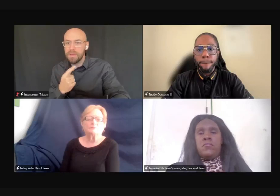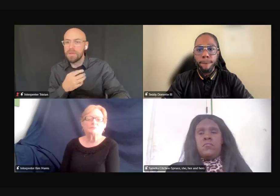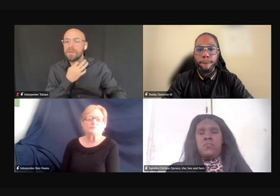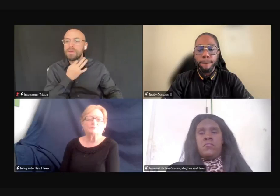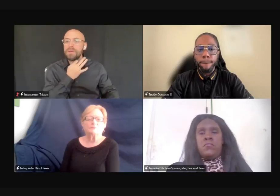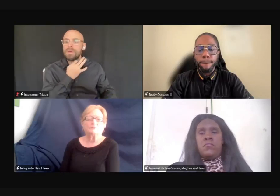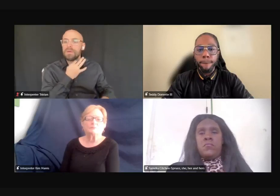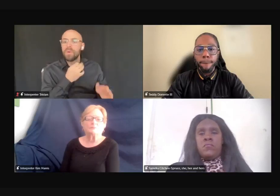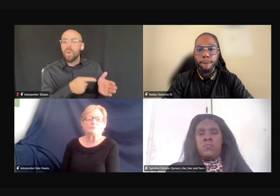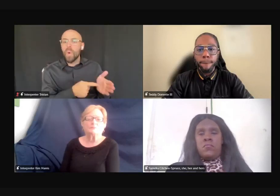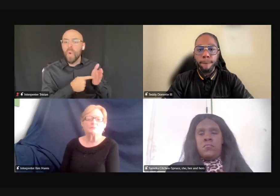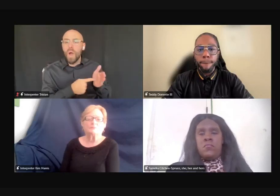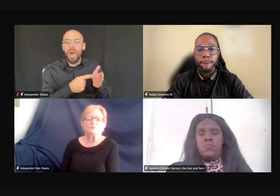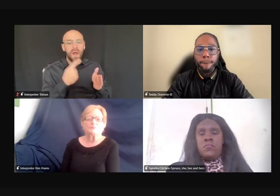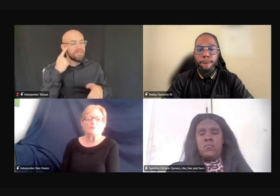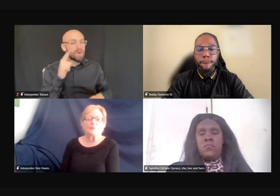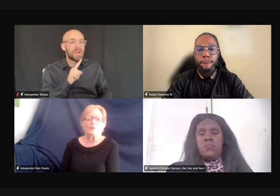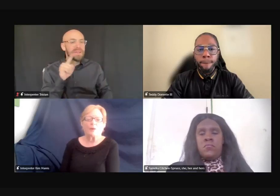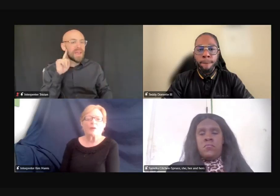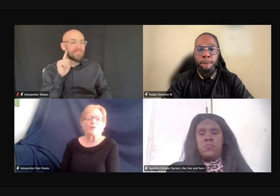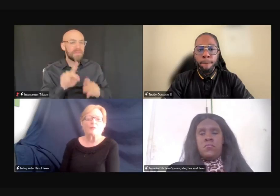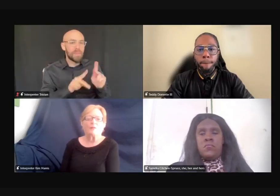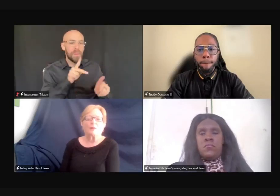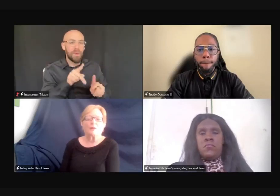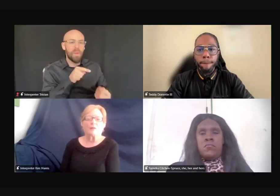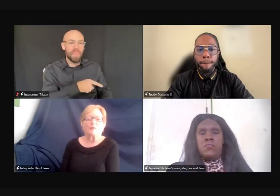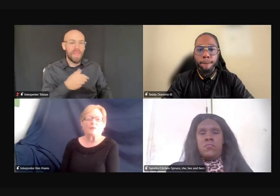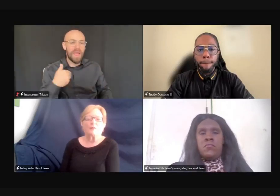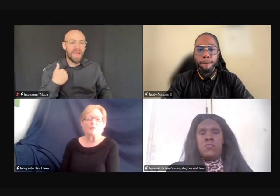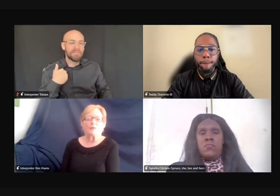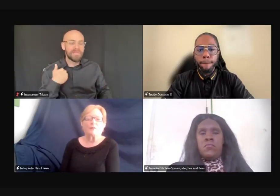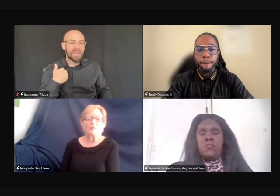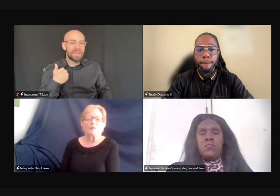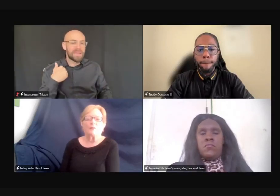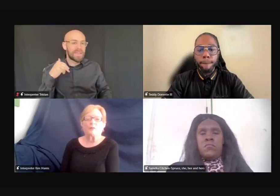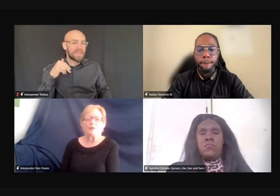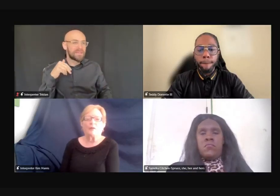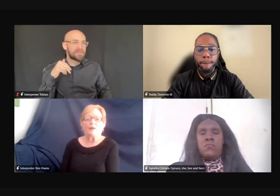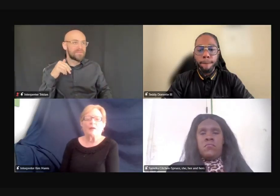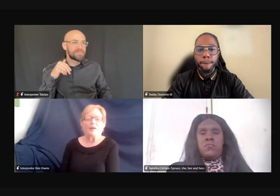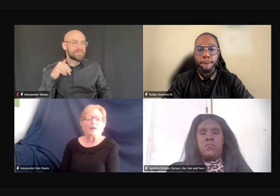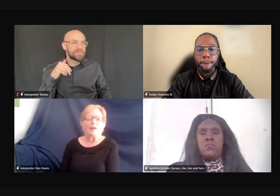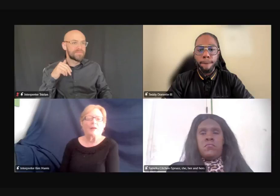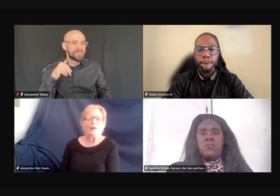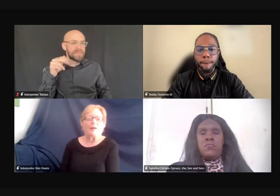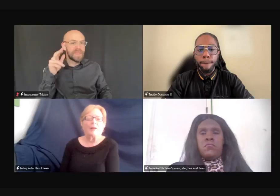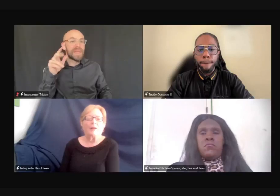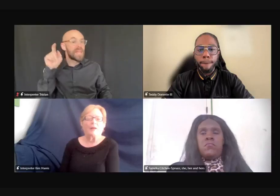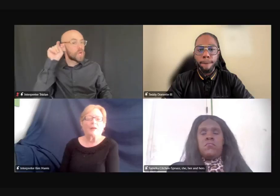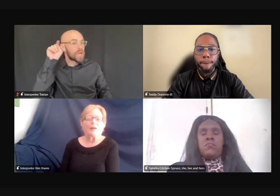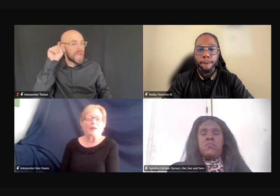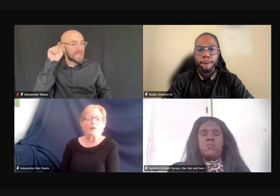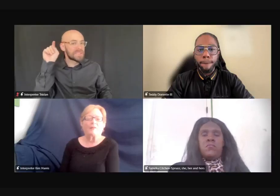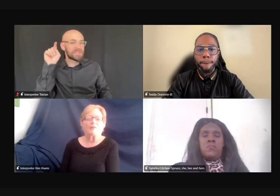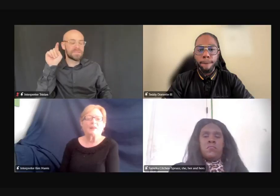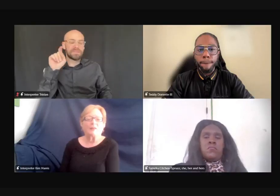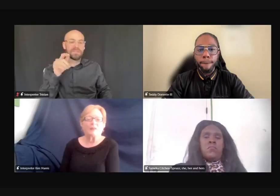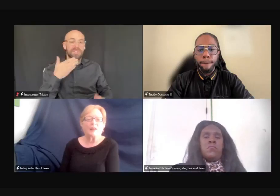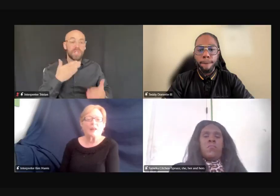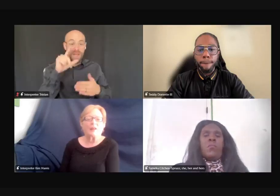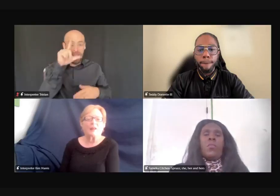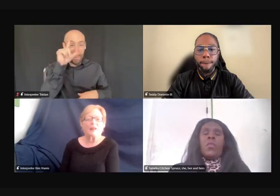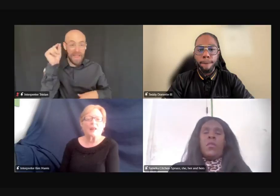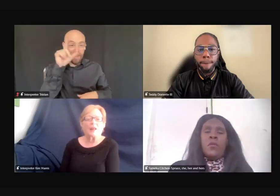deaf to have hearing and good glasses to, hearing aid, excuse me, hearing aid and good